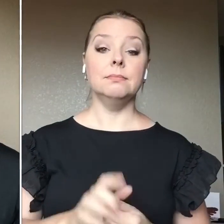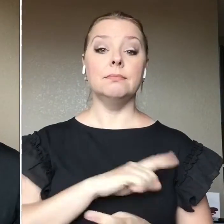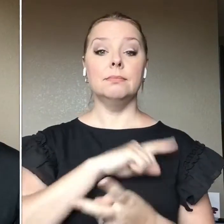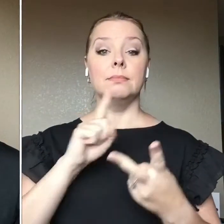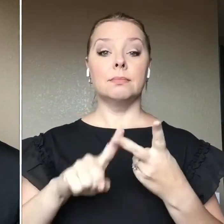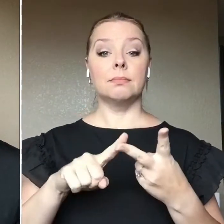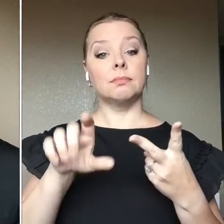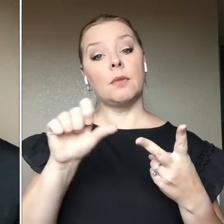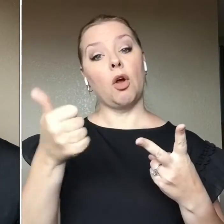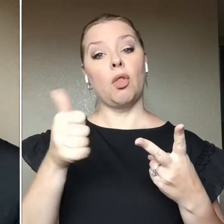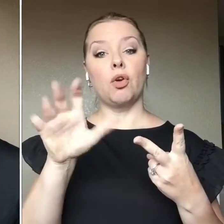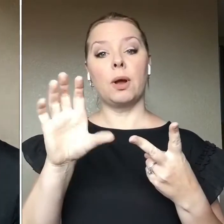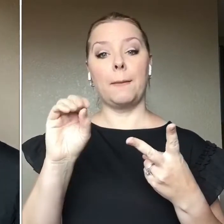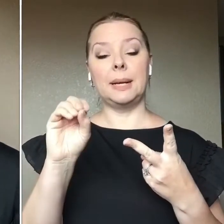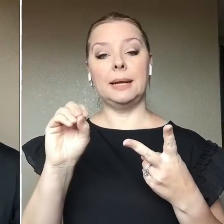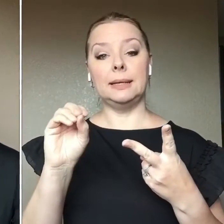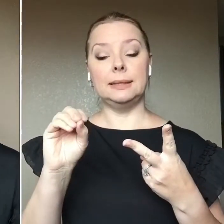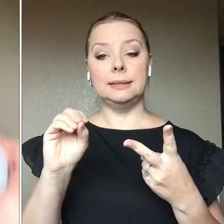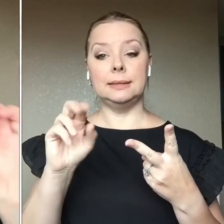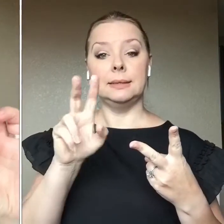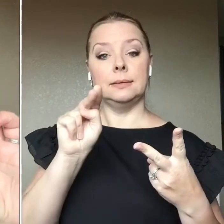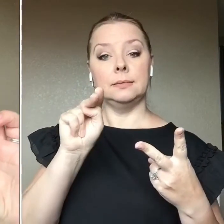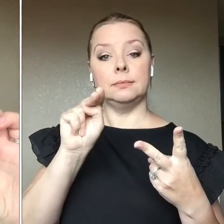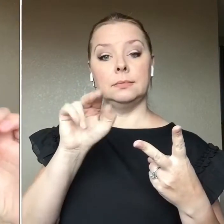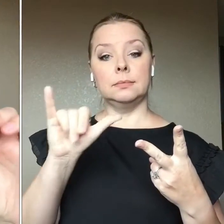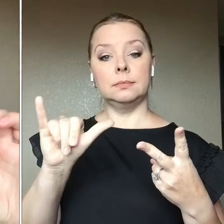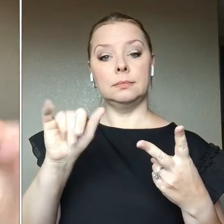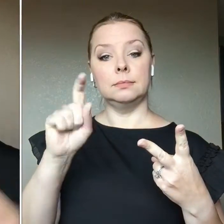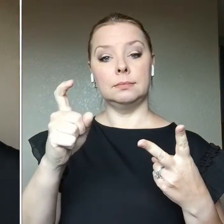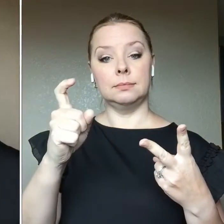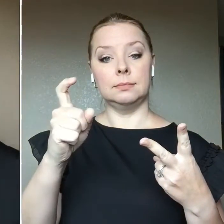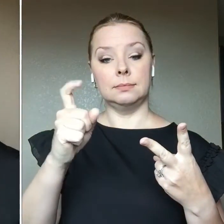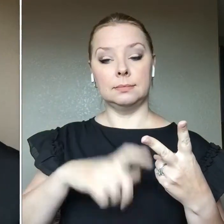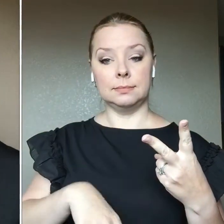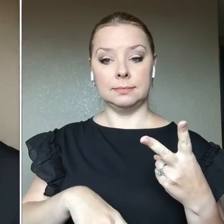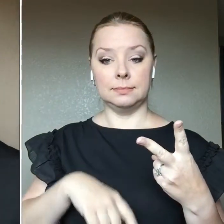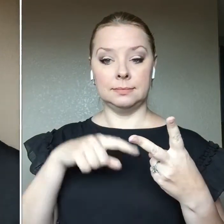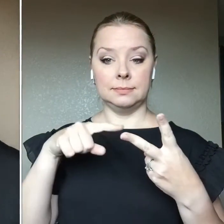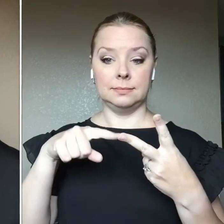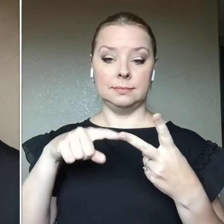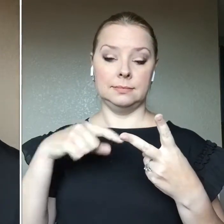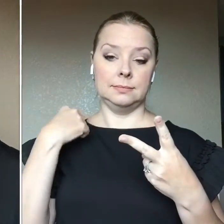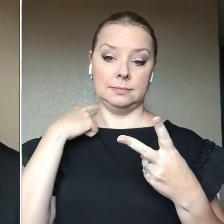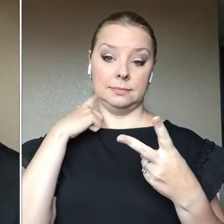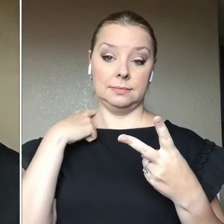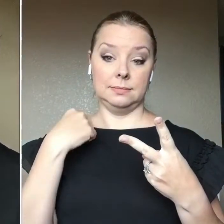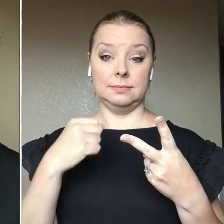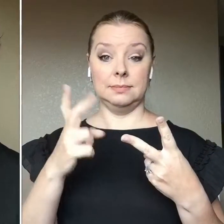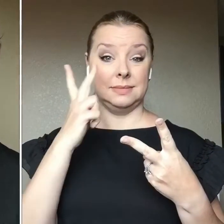really like is NYX. So do you think I like it?